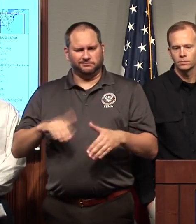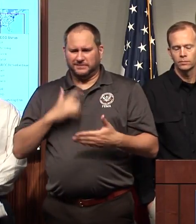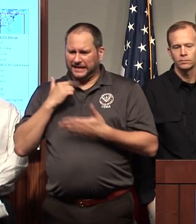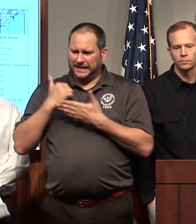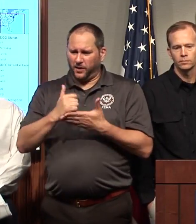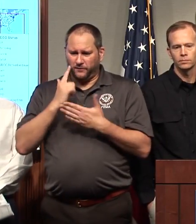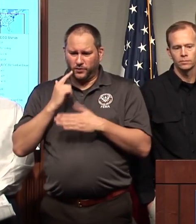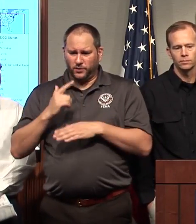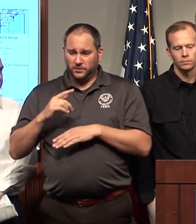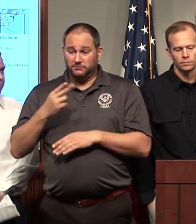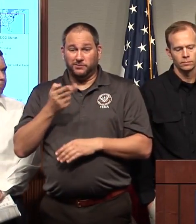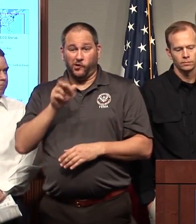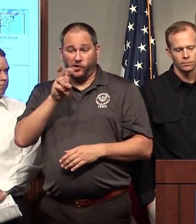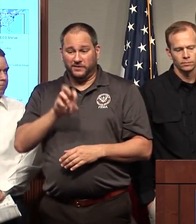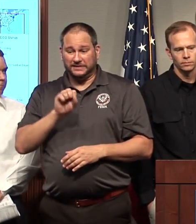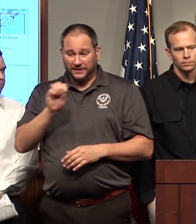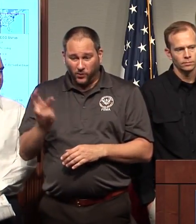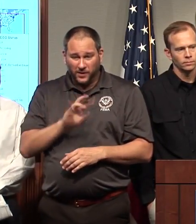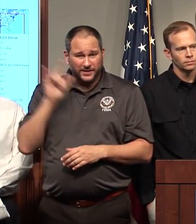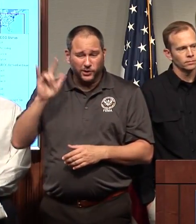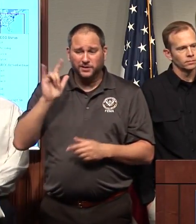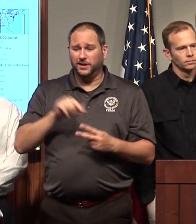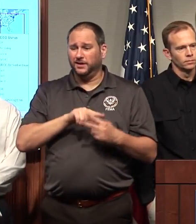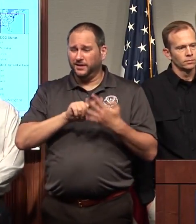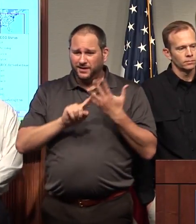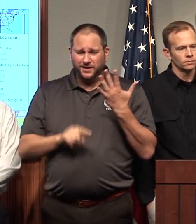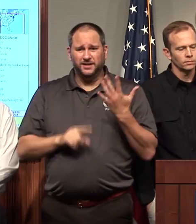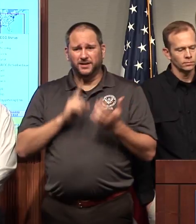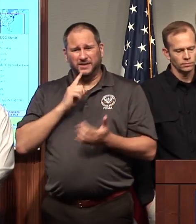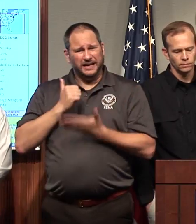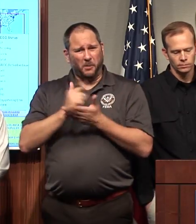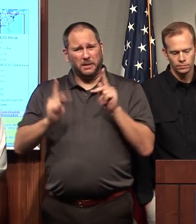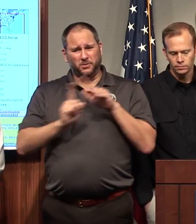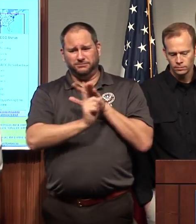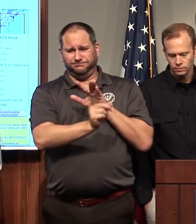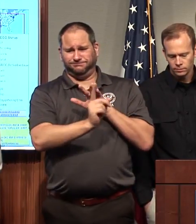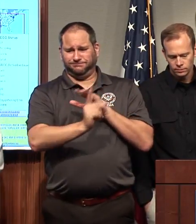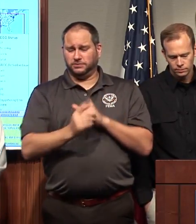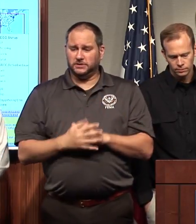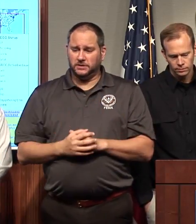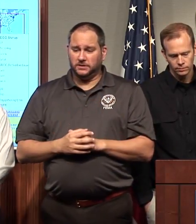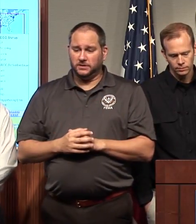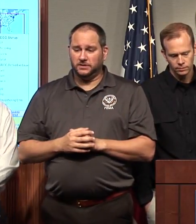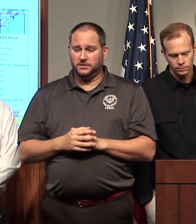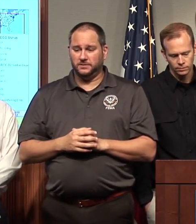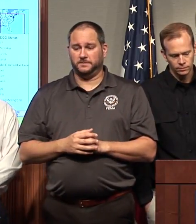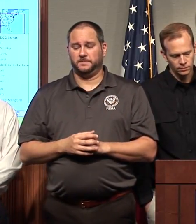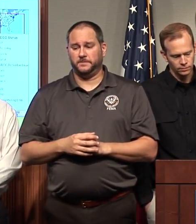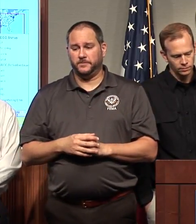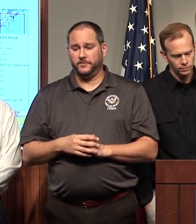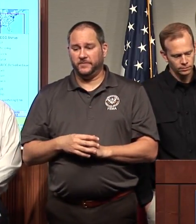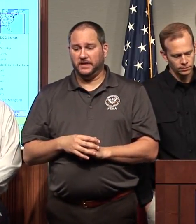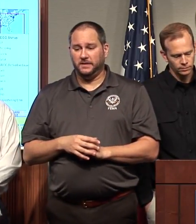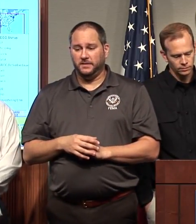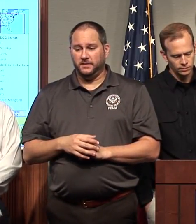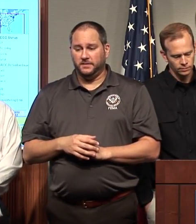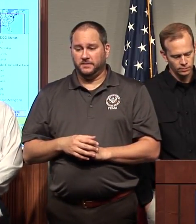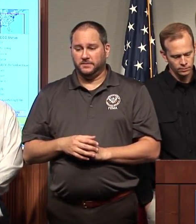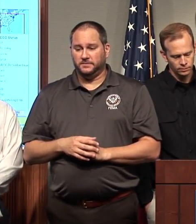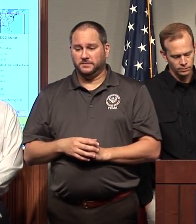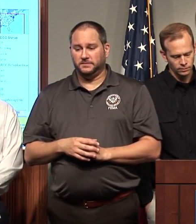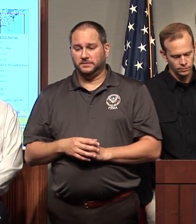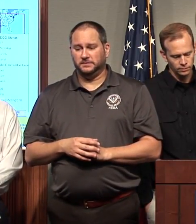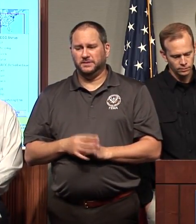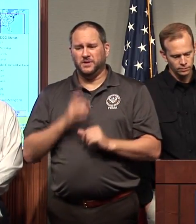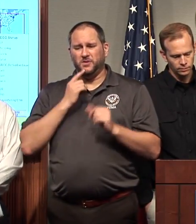in Harvey, Southwest Airlines helped us with some of the evacuations out of the area and others. So I wanted to take this moment to thank